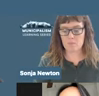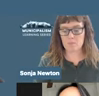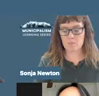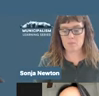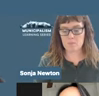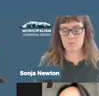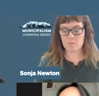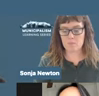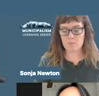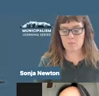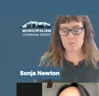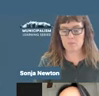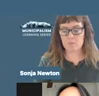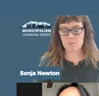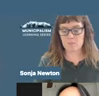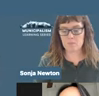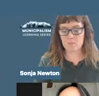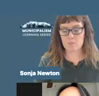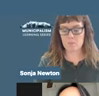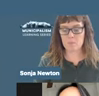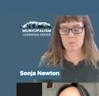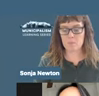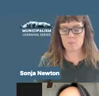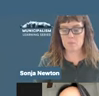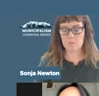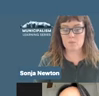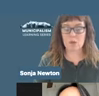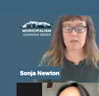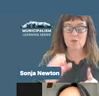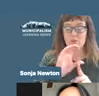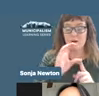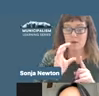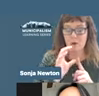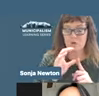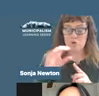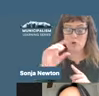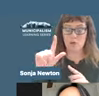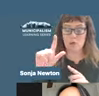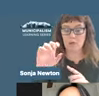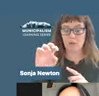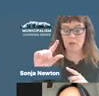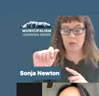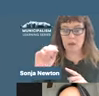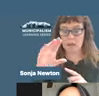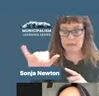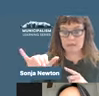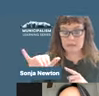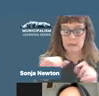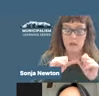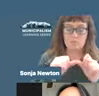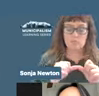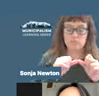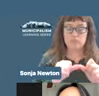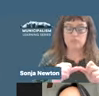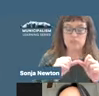Although their cultural legacy may have outlived their material impact on the urban spaces where these events